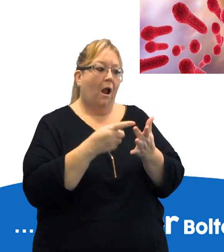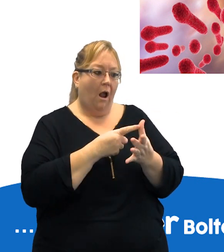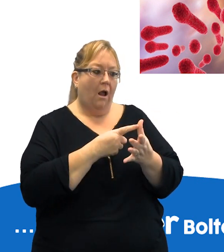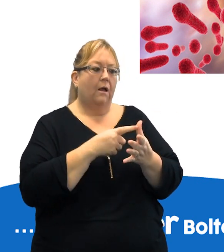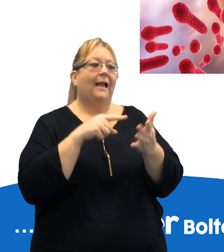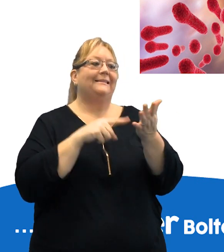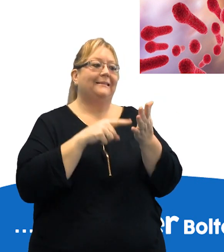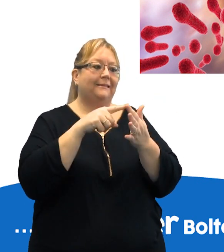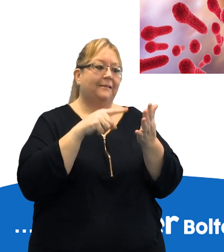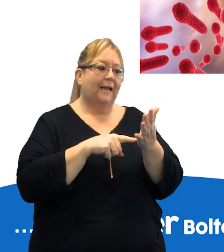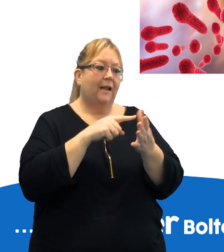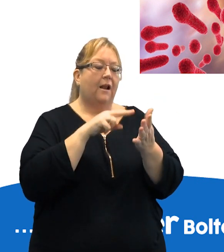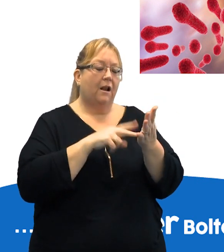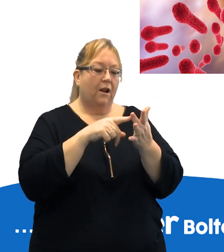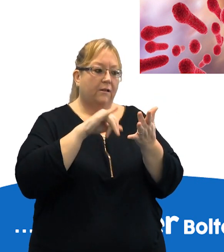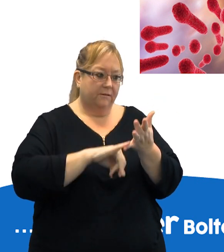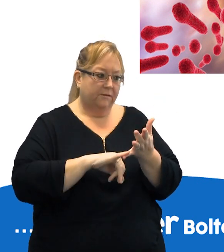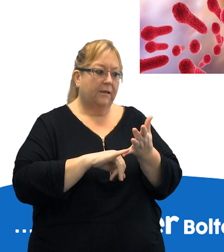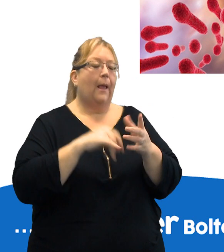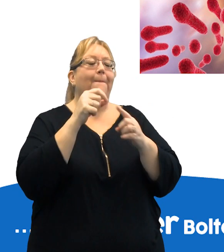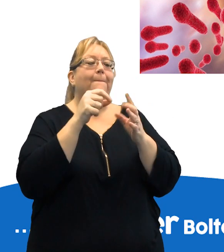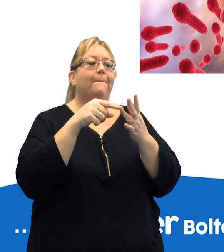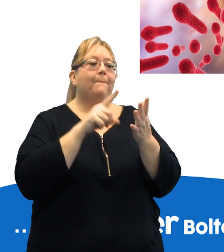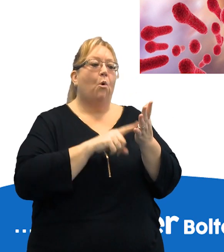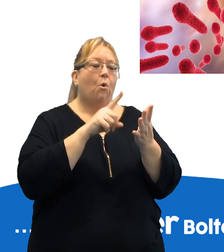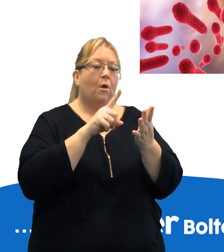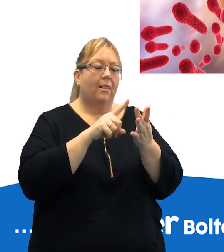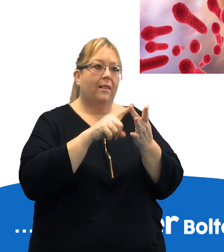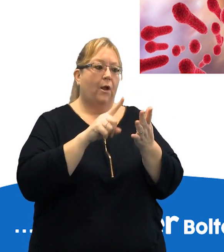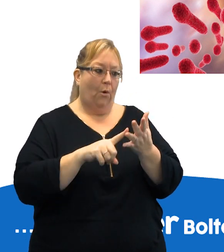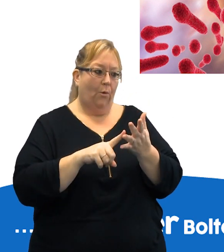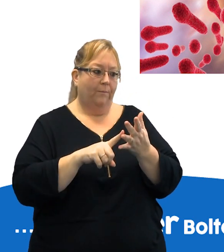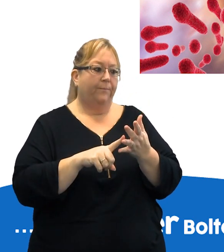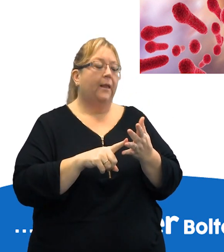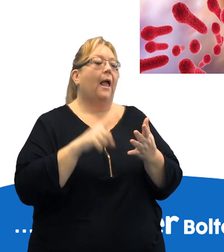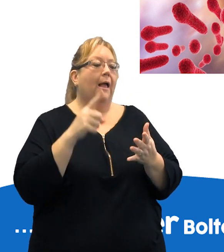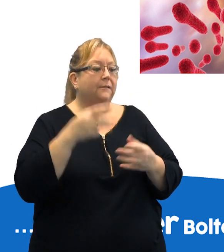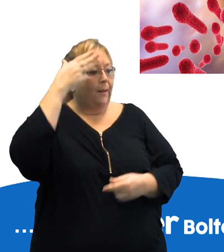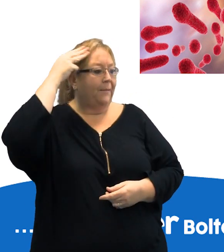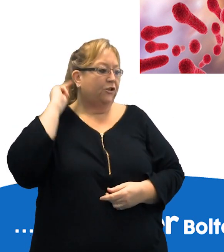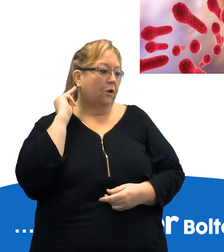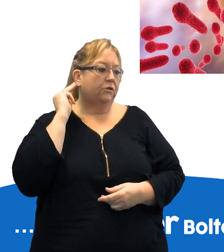and meningococcal